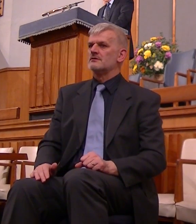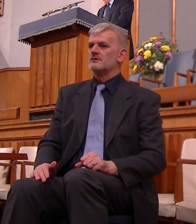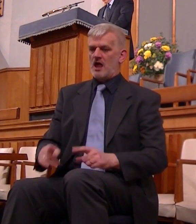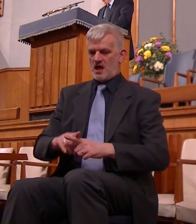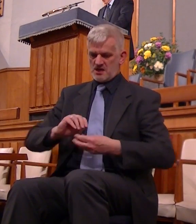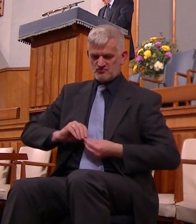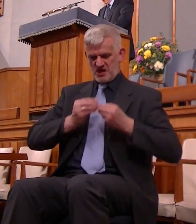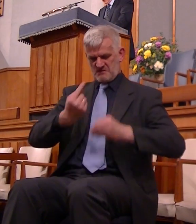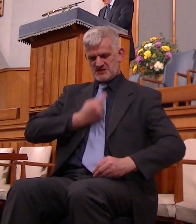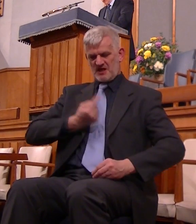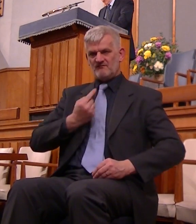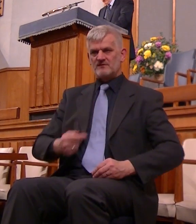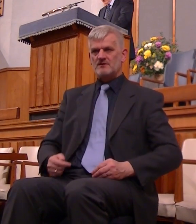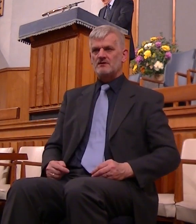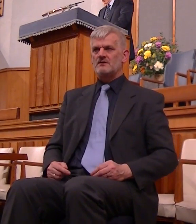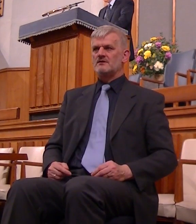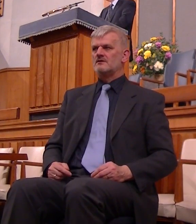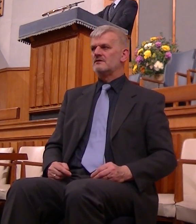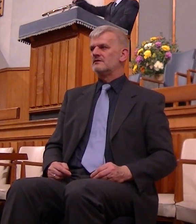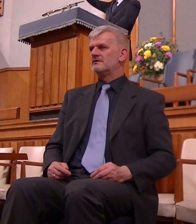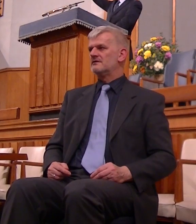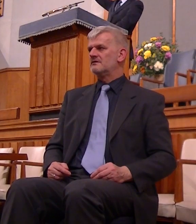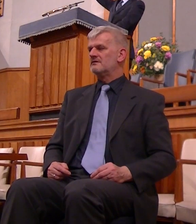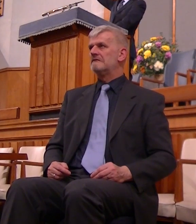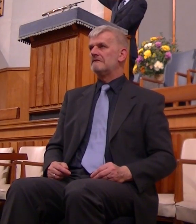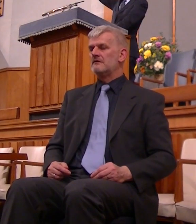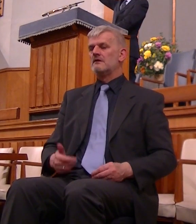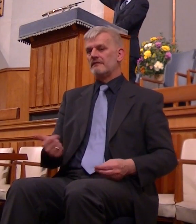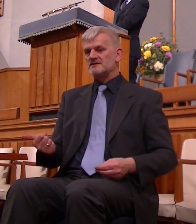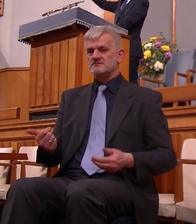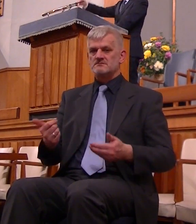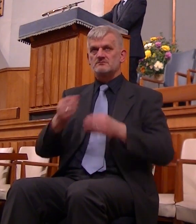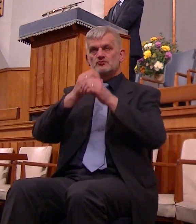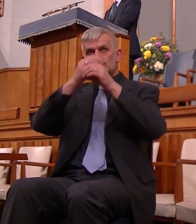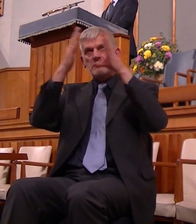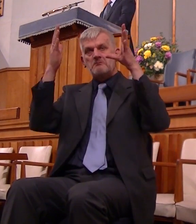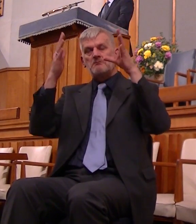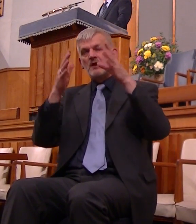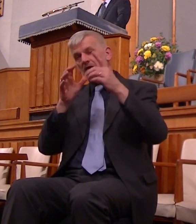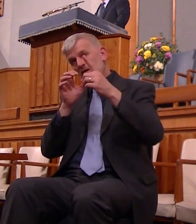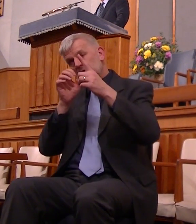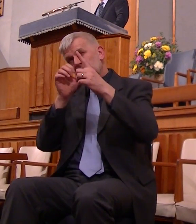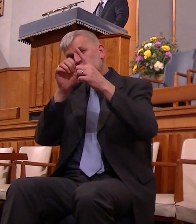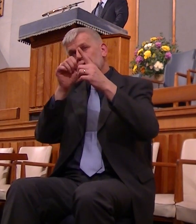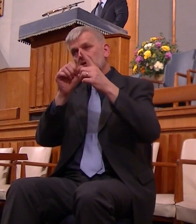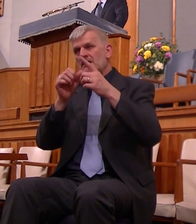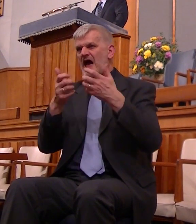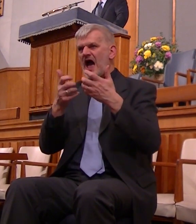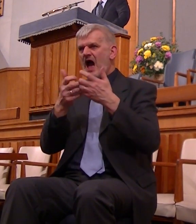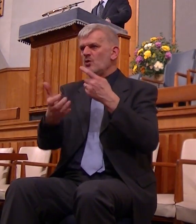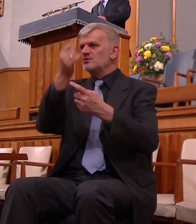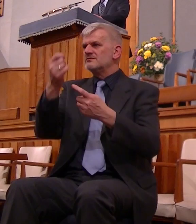creator that's the trouble with us and we dream great things that we can't possibly be sure of or